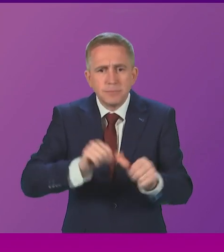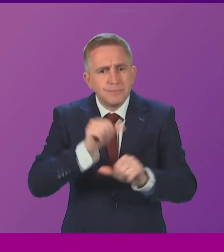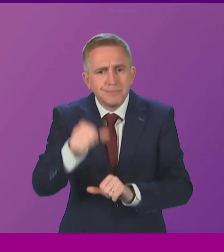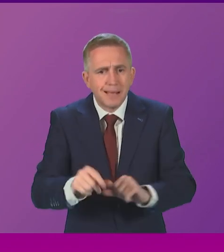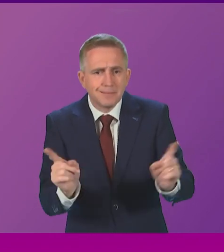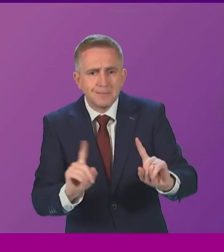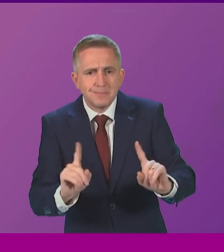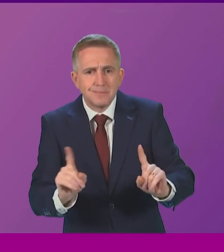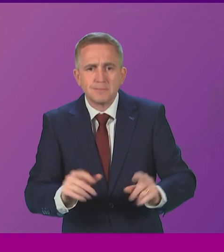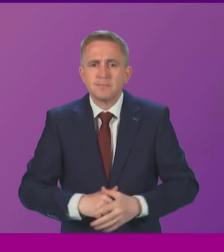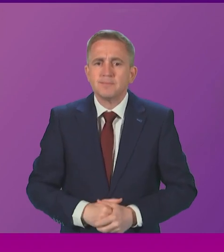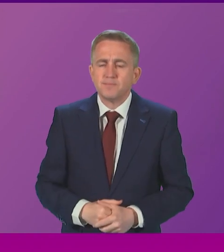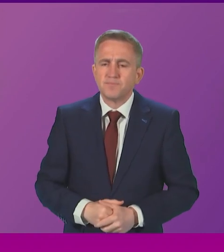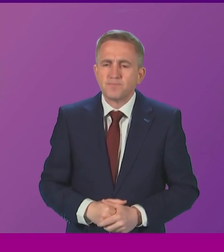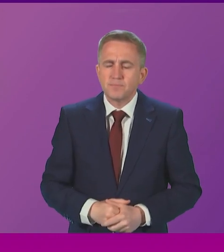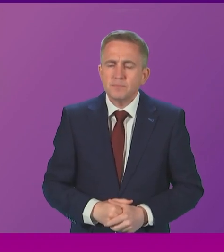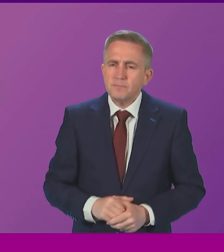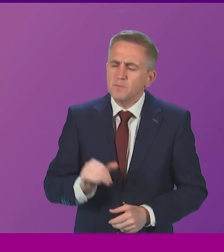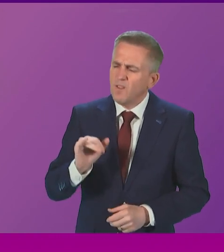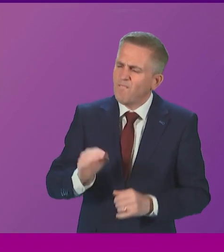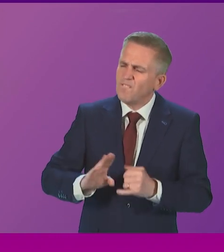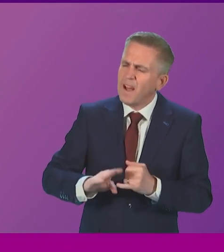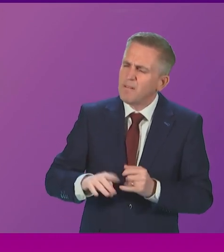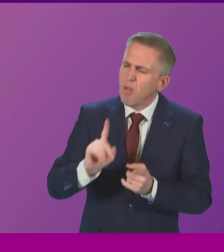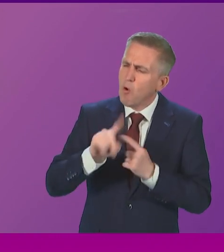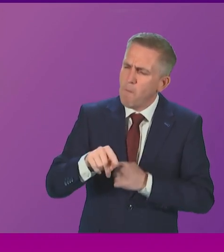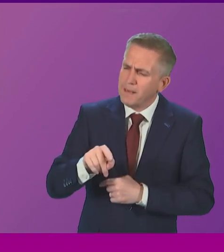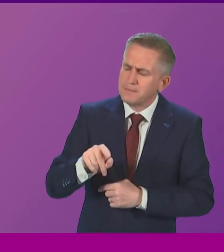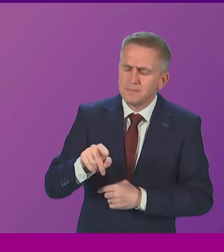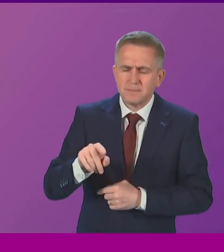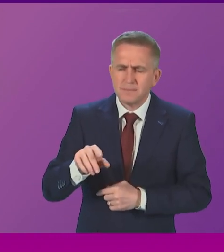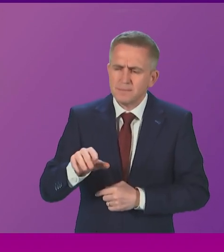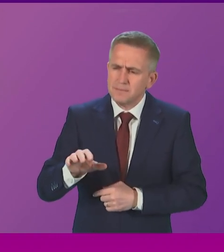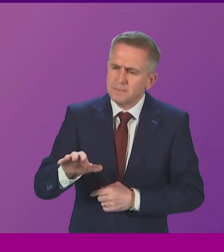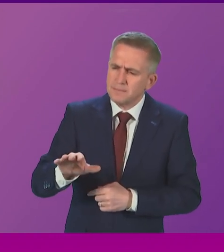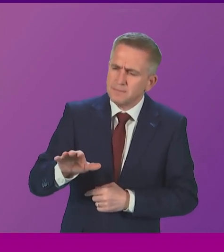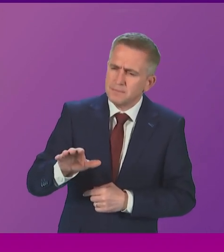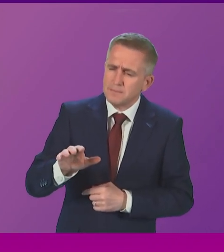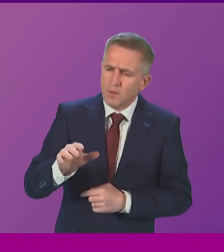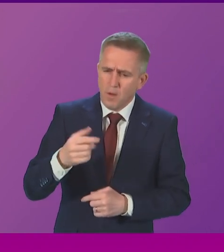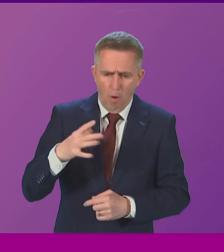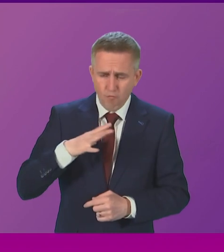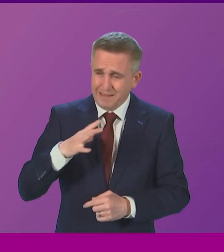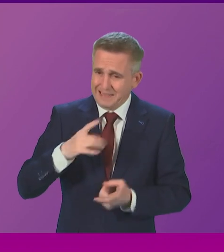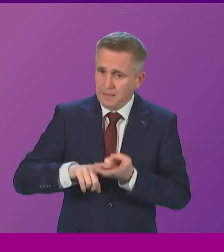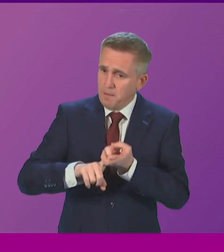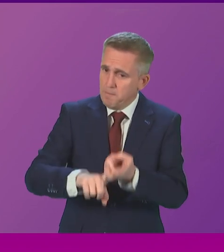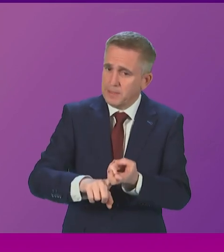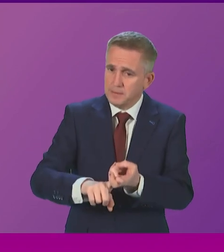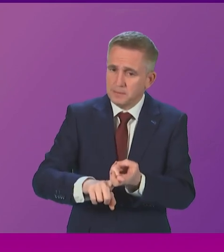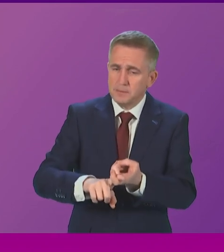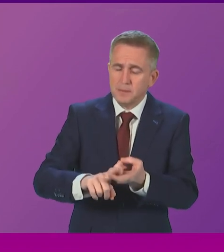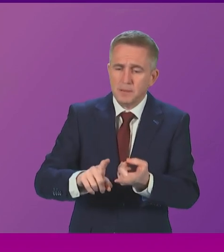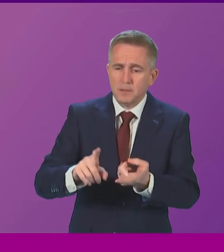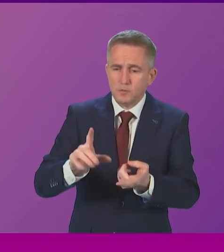Minister? Well, just on that last point, what I would say to Ms Gossel is one of the things we've committed to is taking forward the